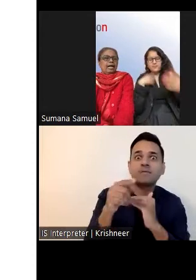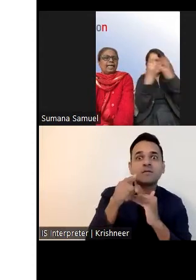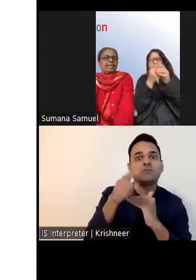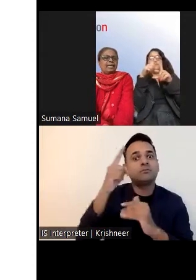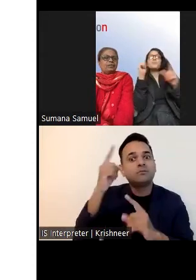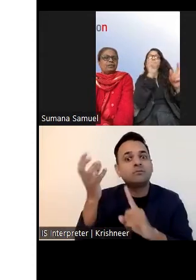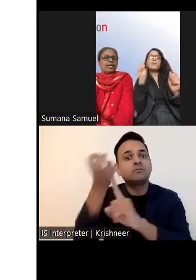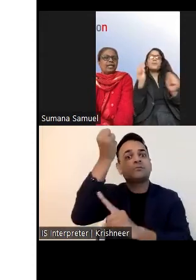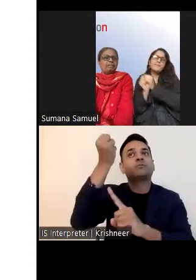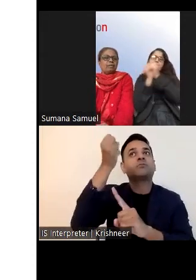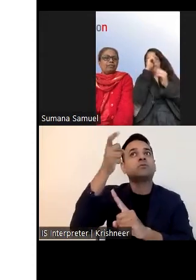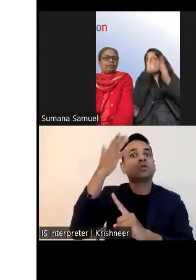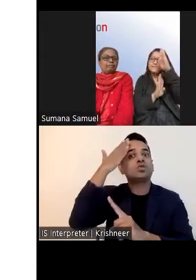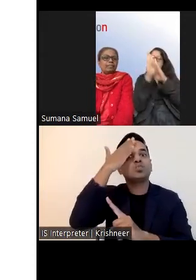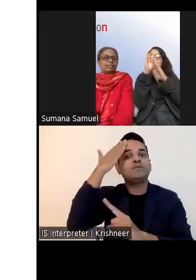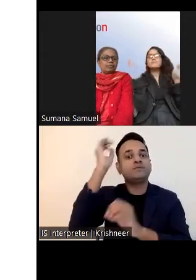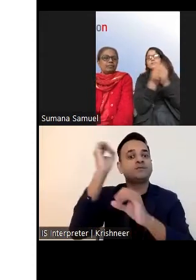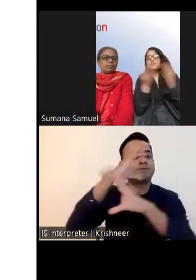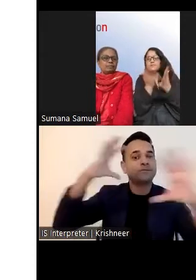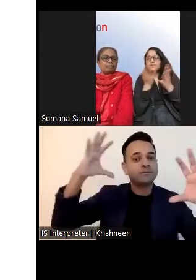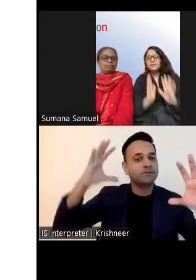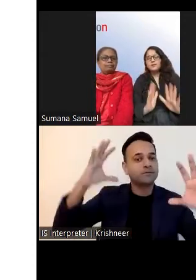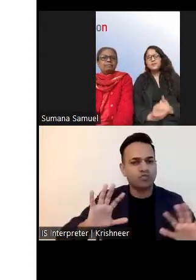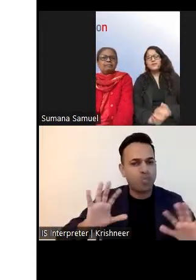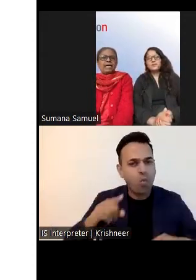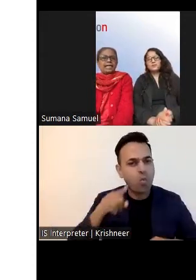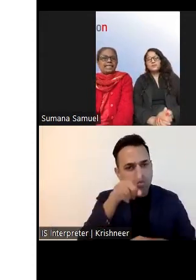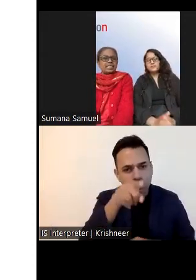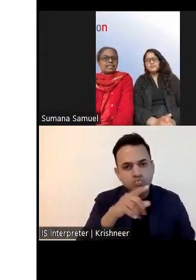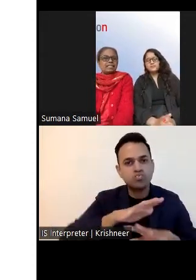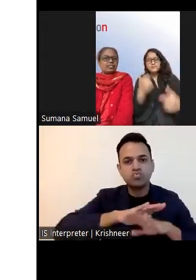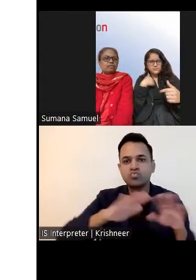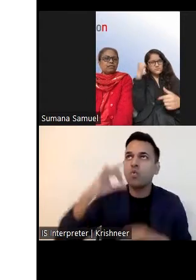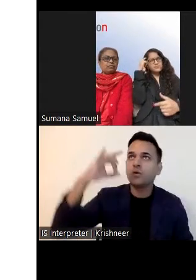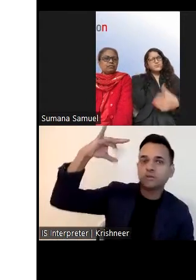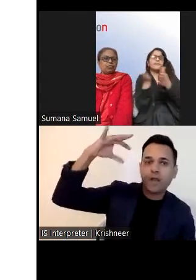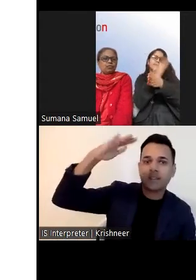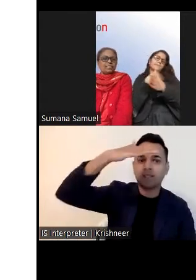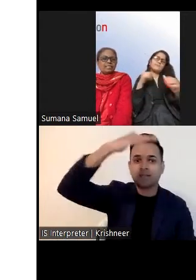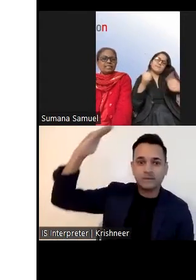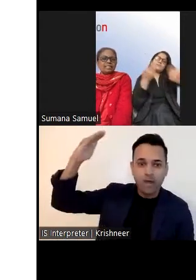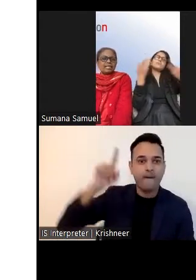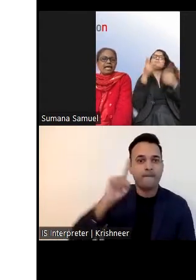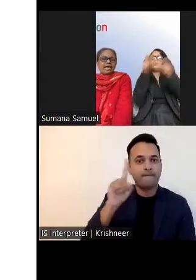I dare to dream of a better tomorrow. I charge each one of you watching this, help